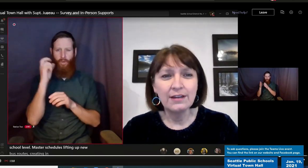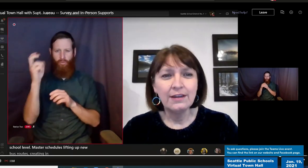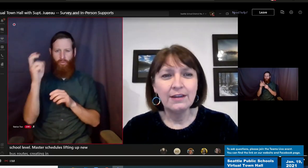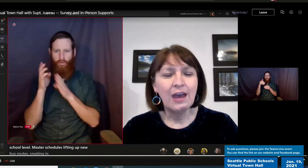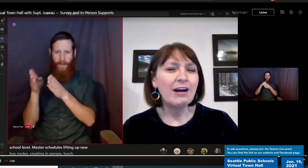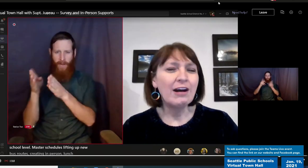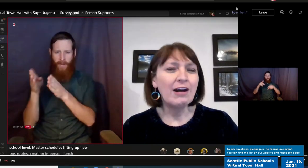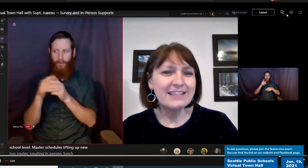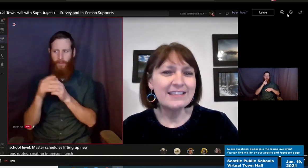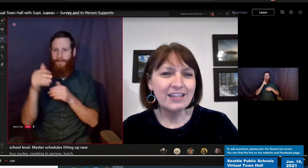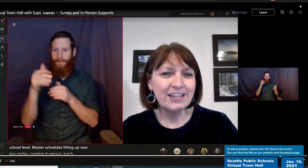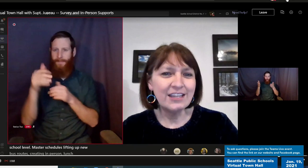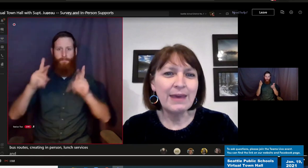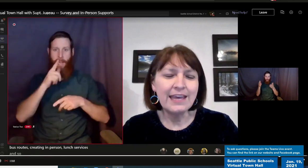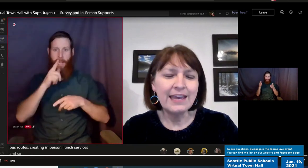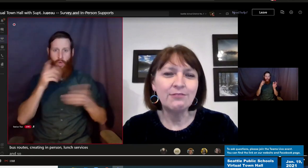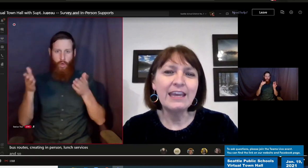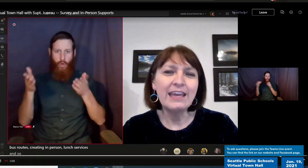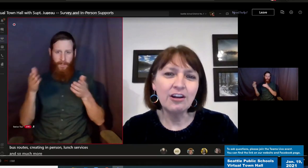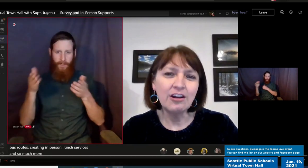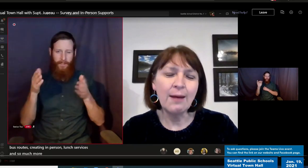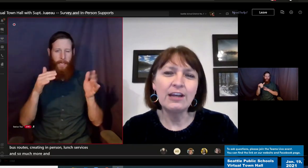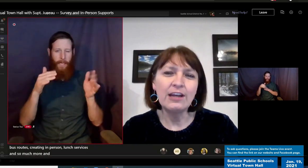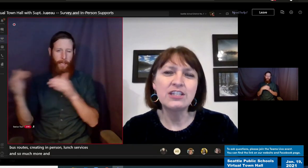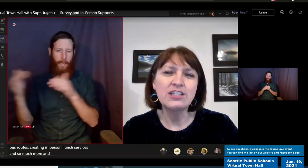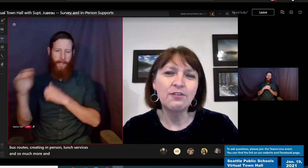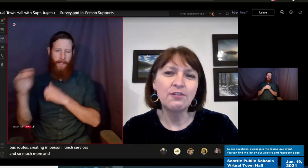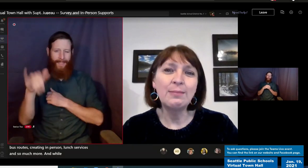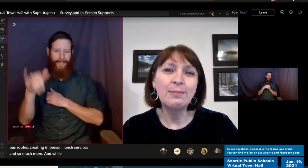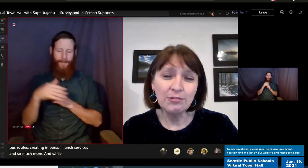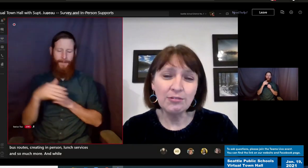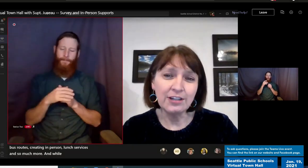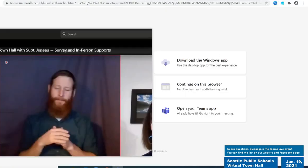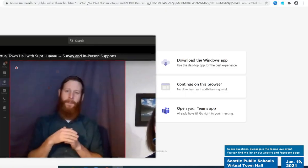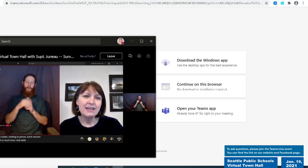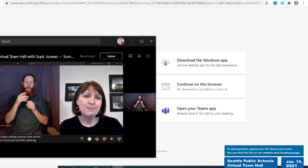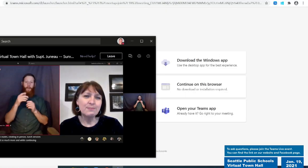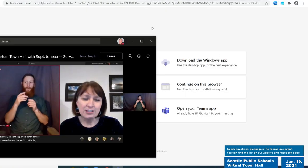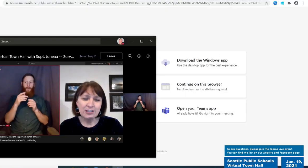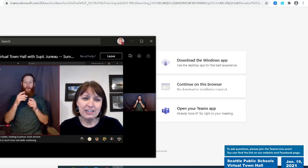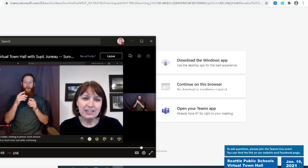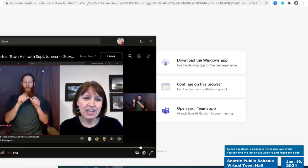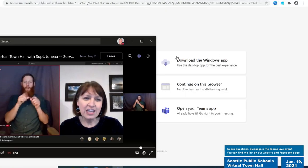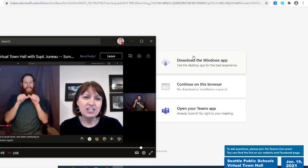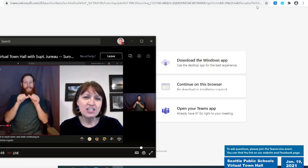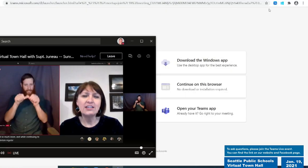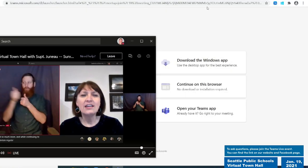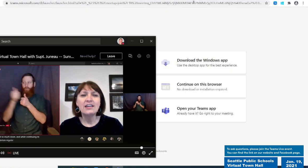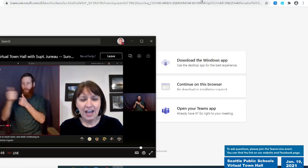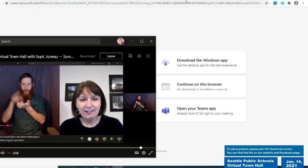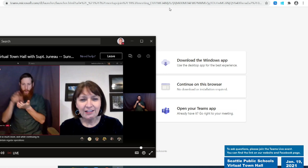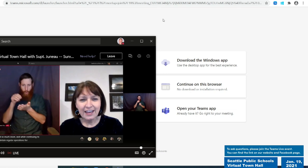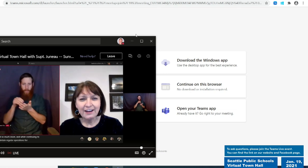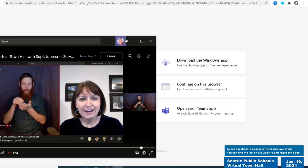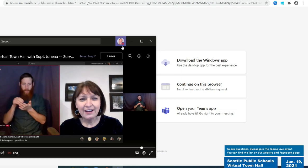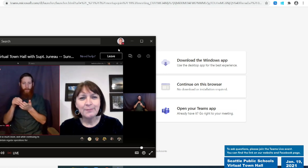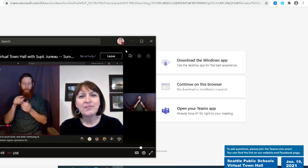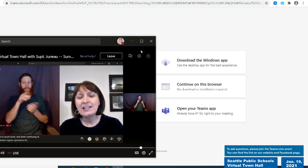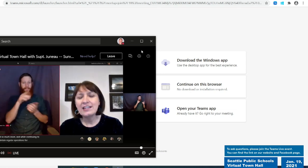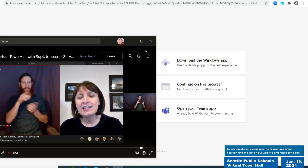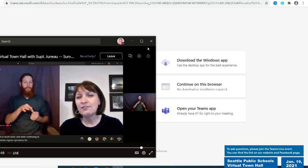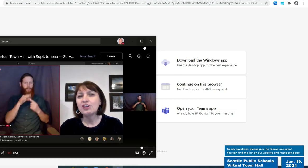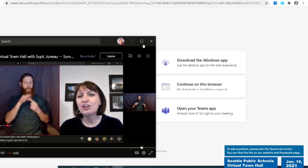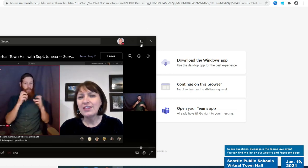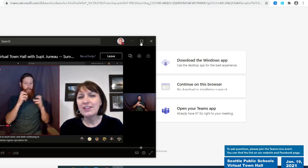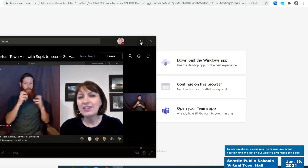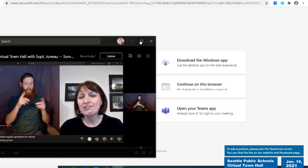And while continuing to maintain regular operations for remote learning, special education, childcare, and serving